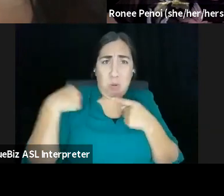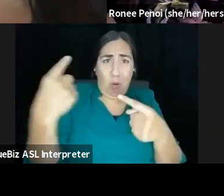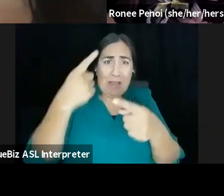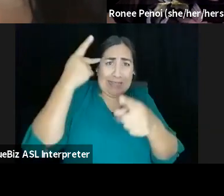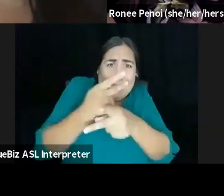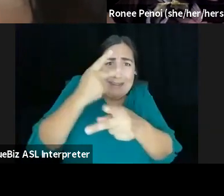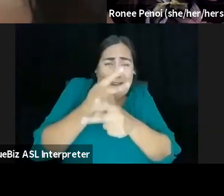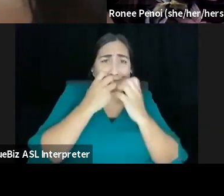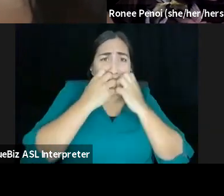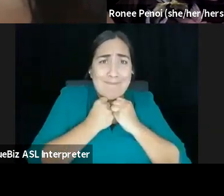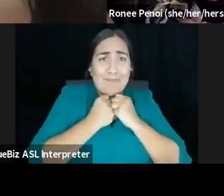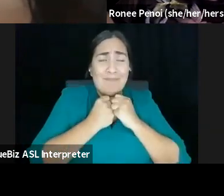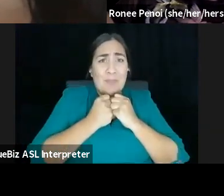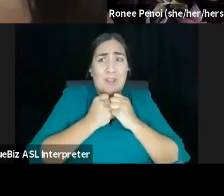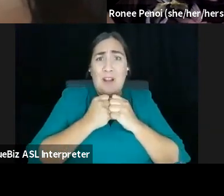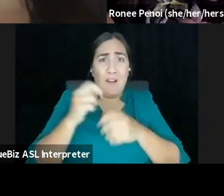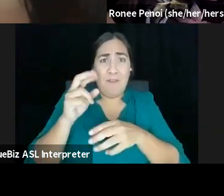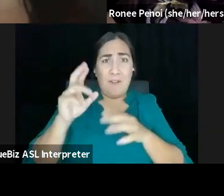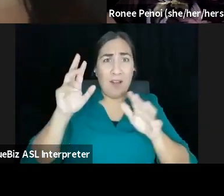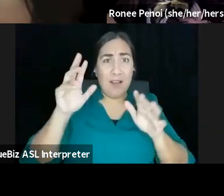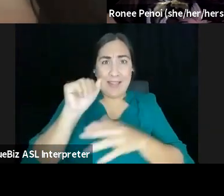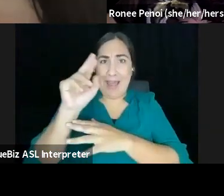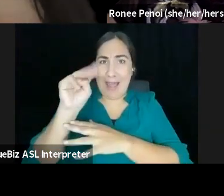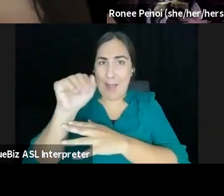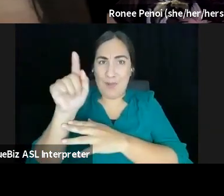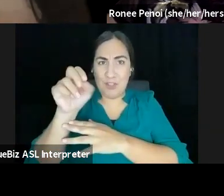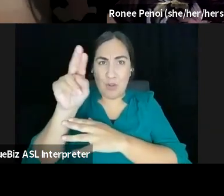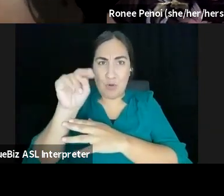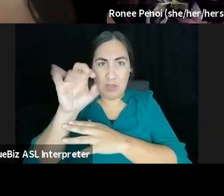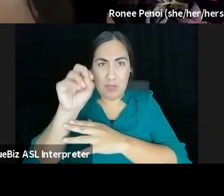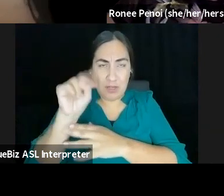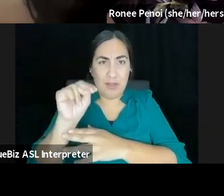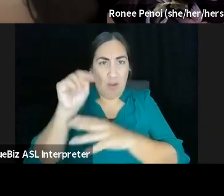through sustainable practices that go back a millennium. And why is that?